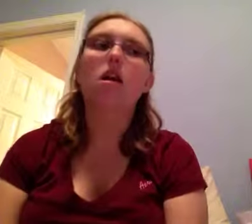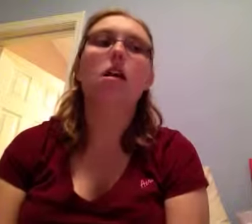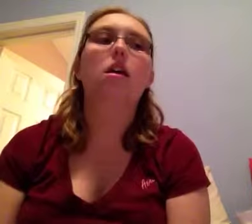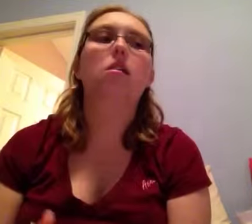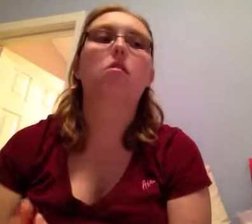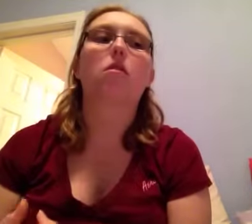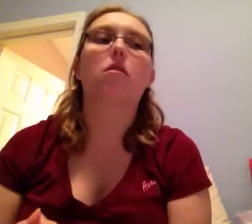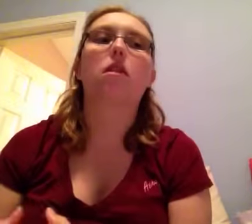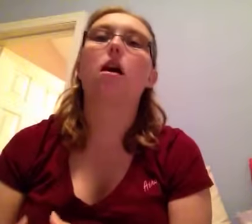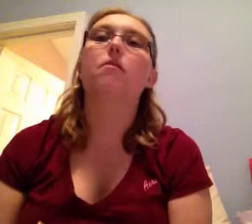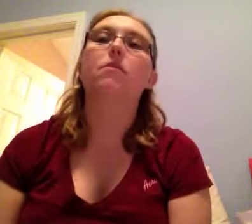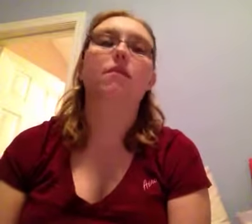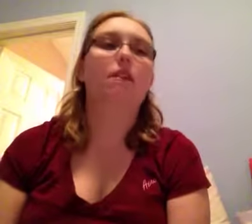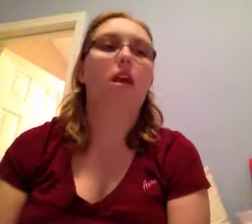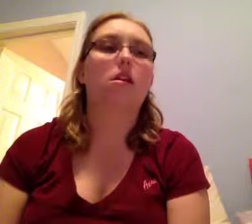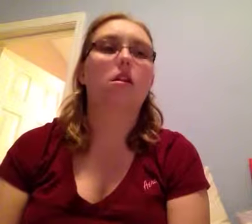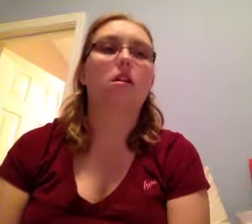is called Oblivion.